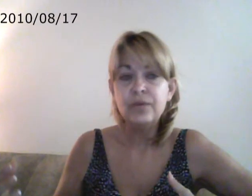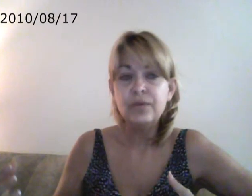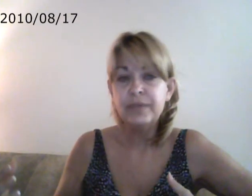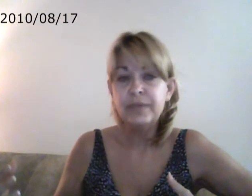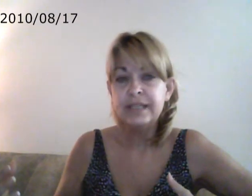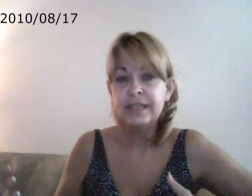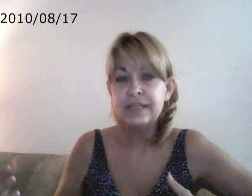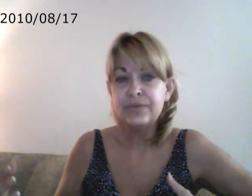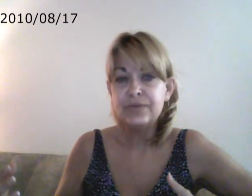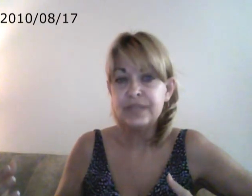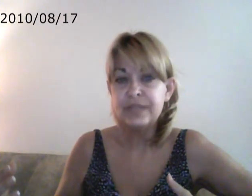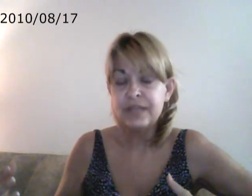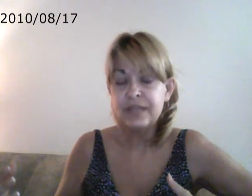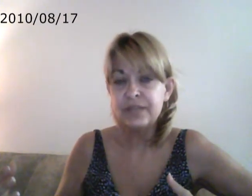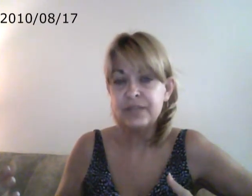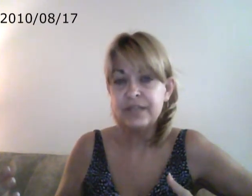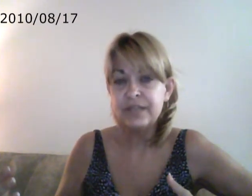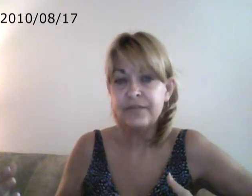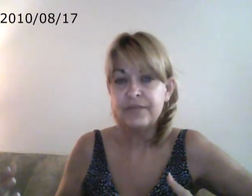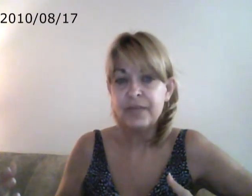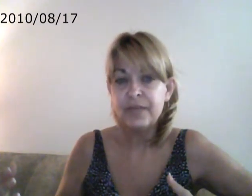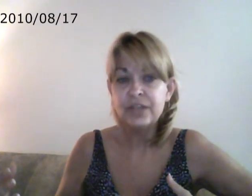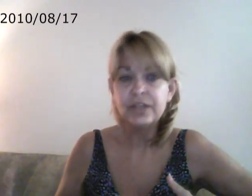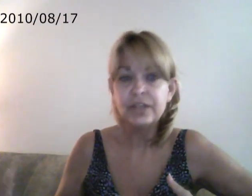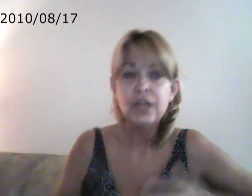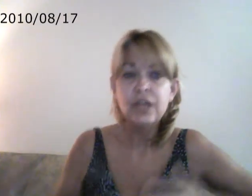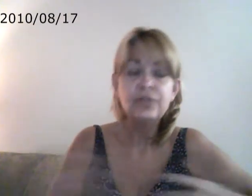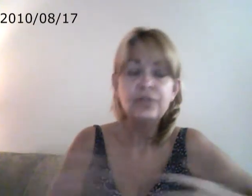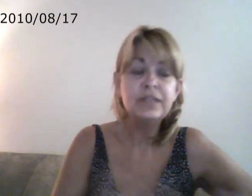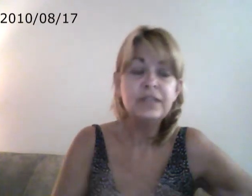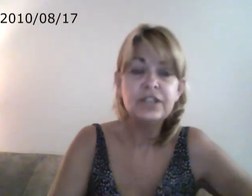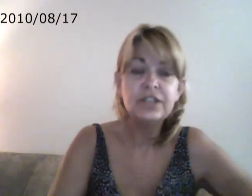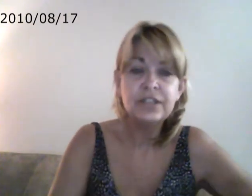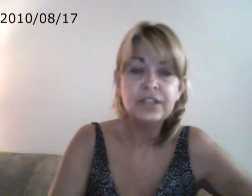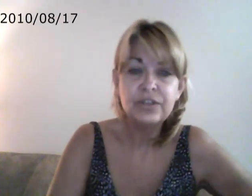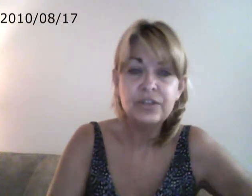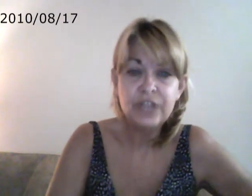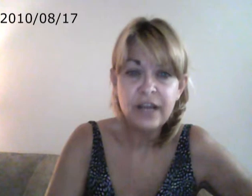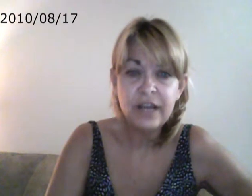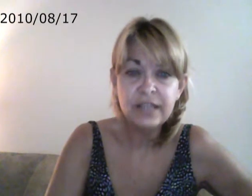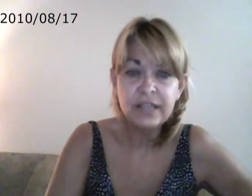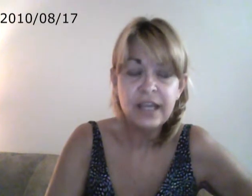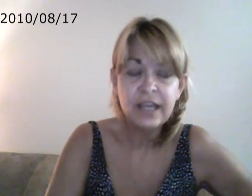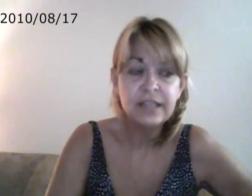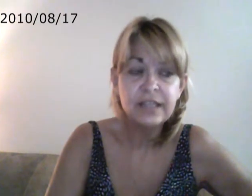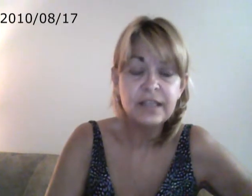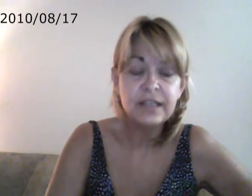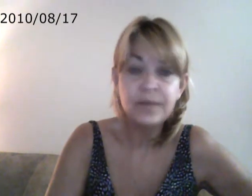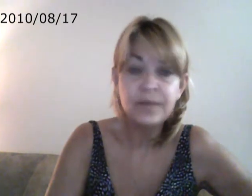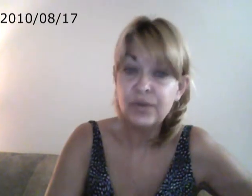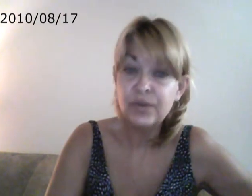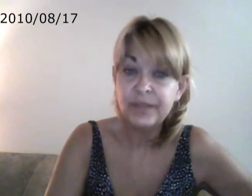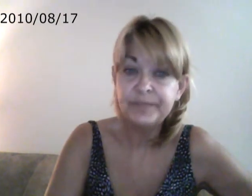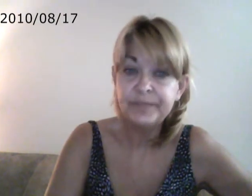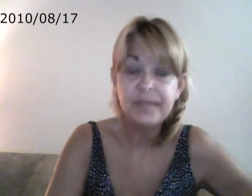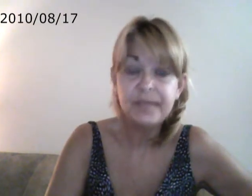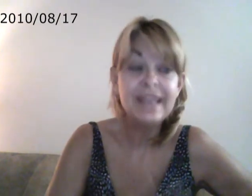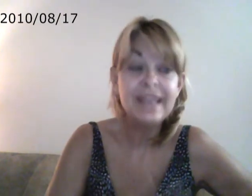ability to send and receive information, you'll be teaching this to your child and curing them. And the